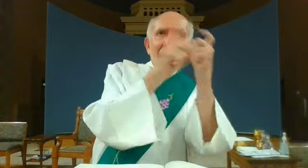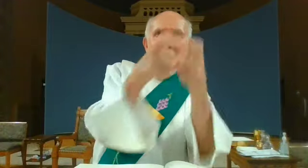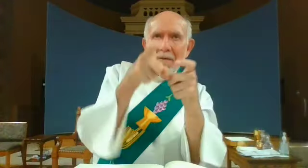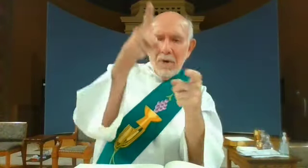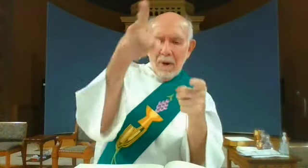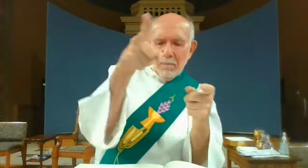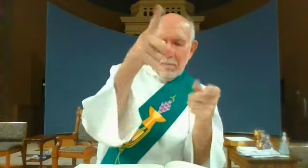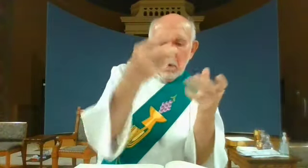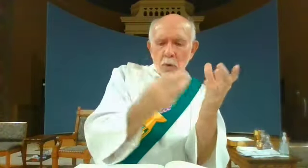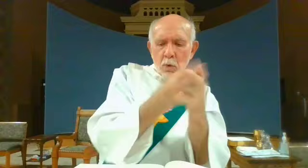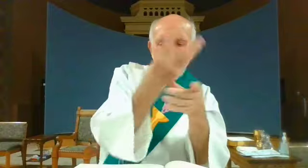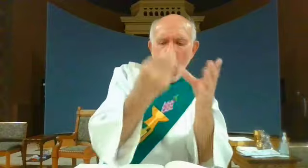proper times